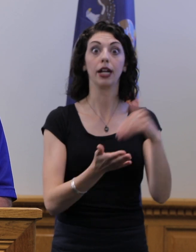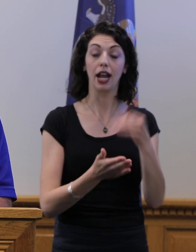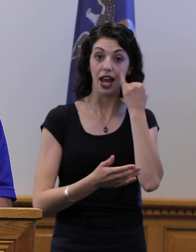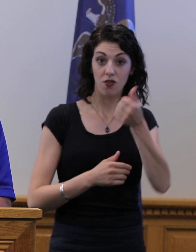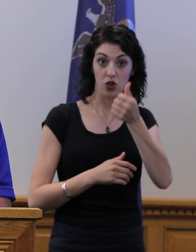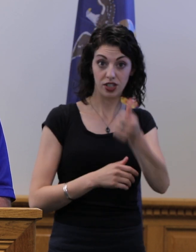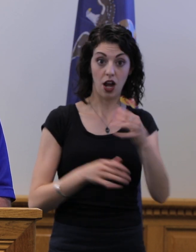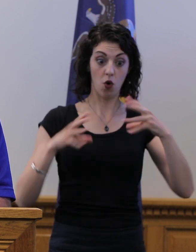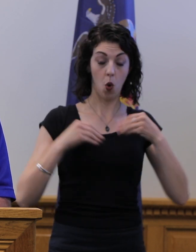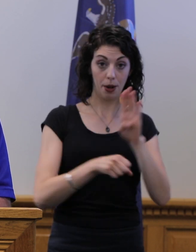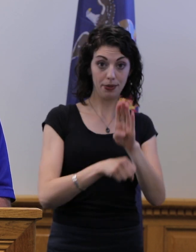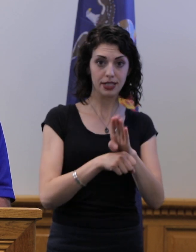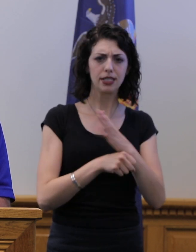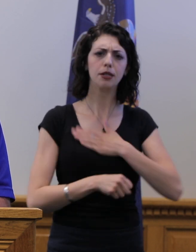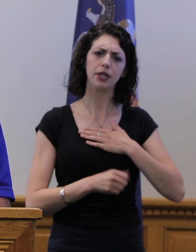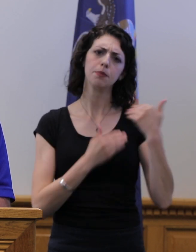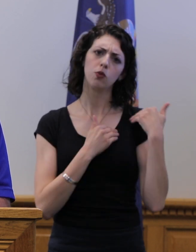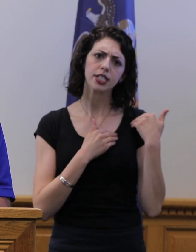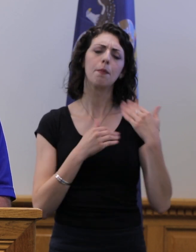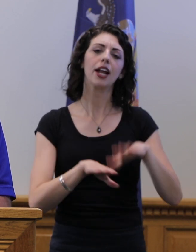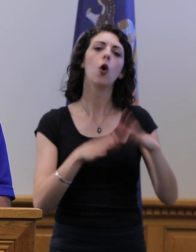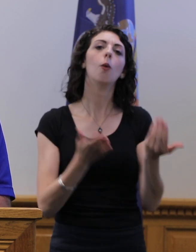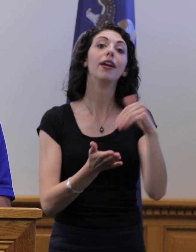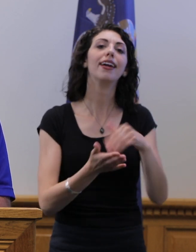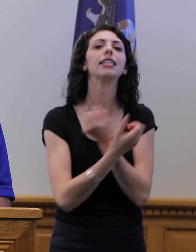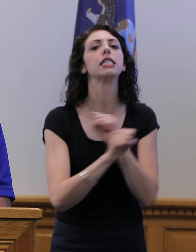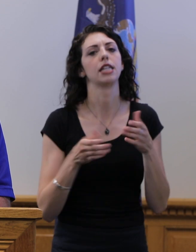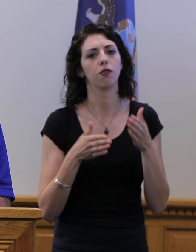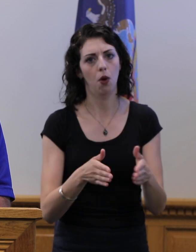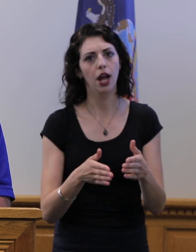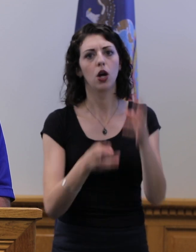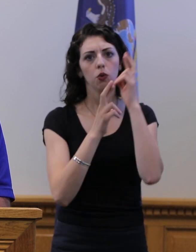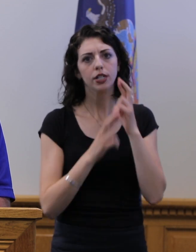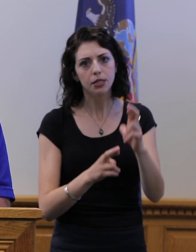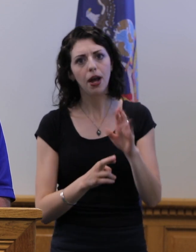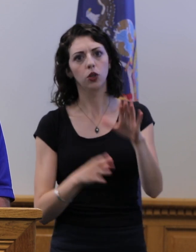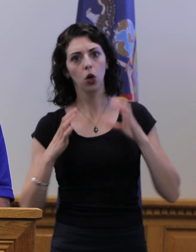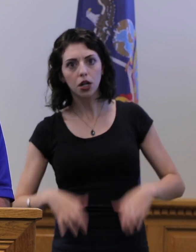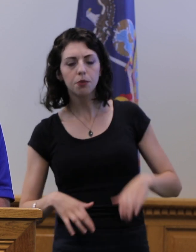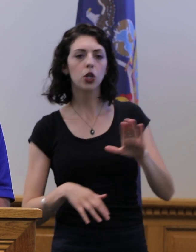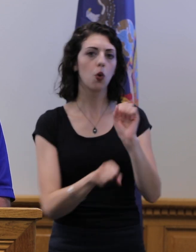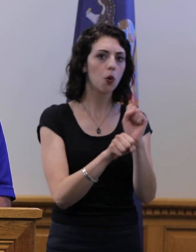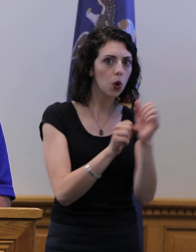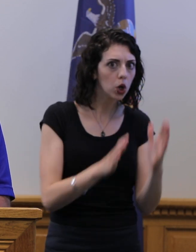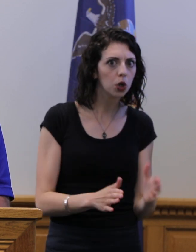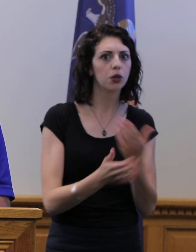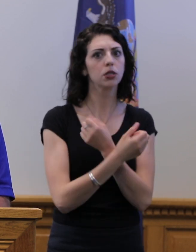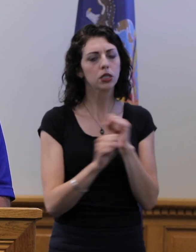owner, please be responsible and reopen in a safe way. Respect the health and safety of your customers and your employees.